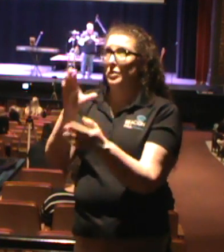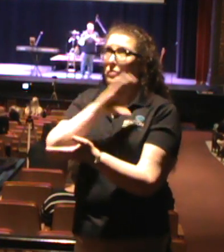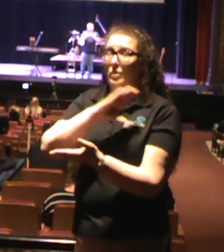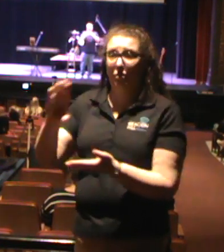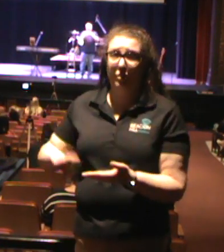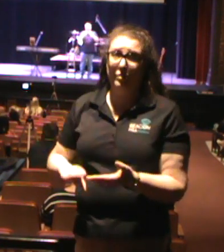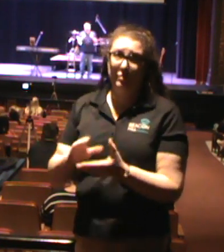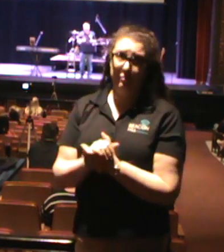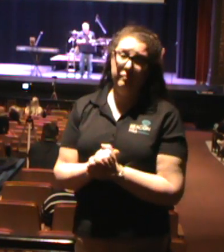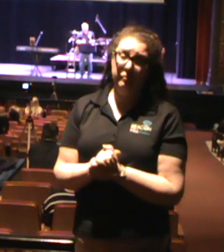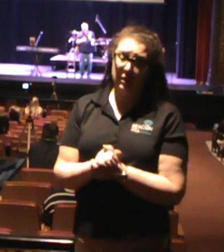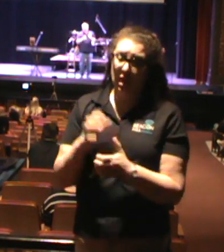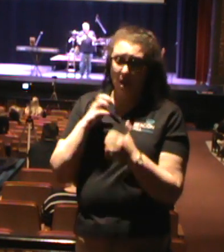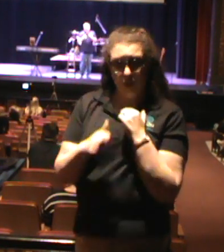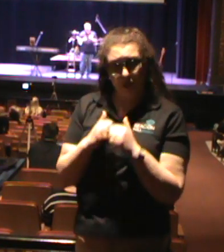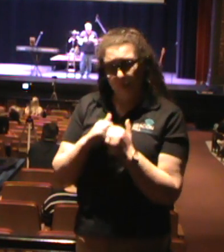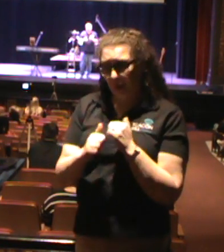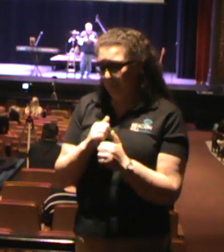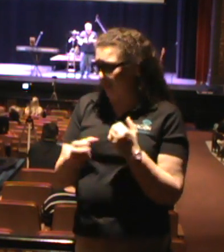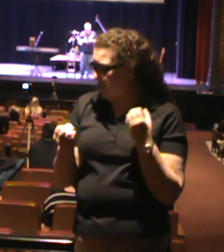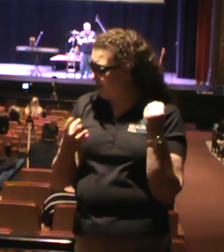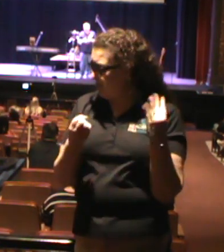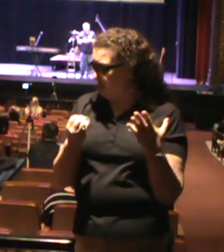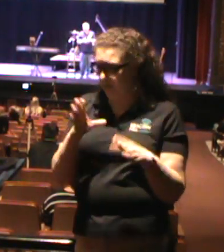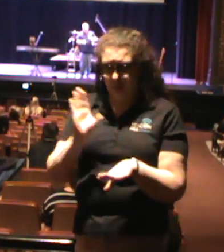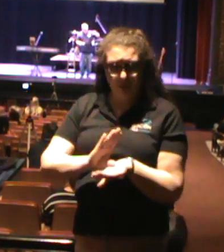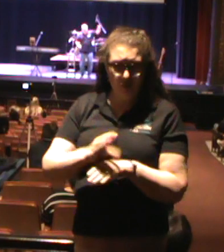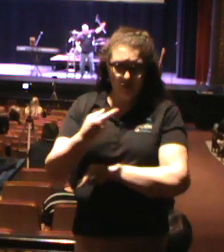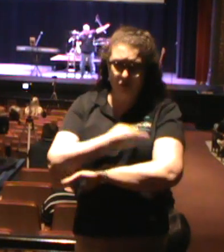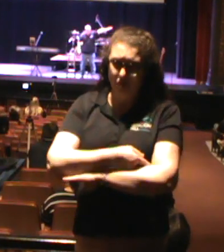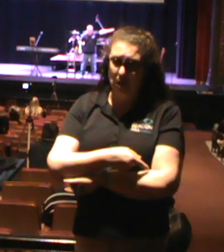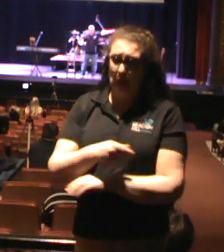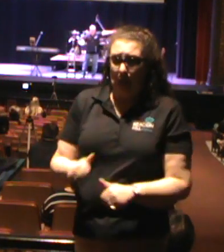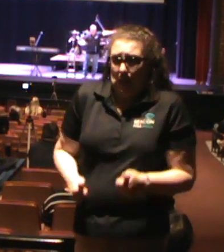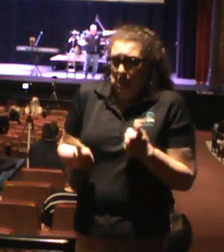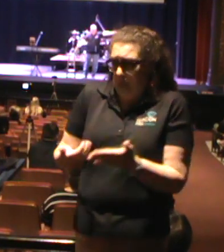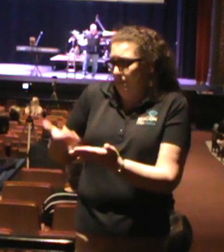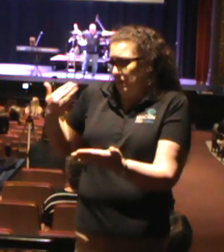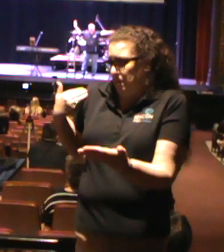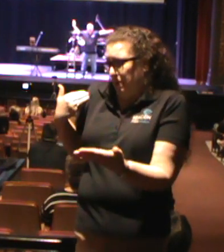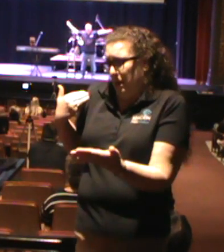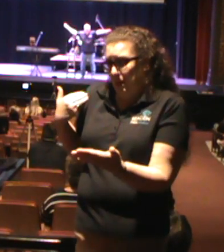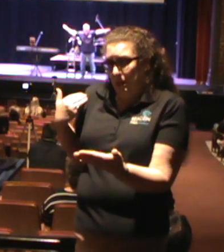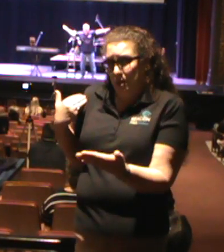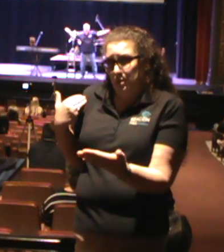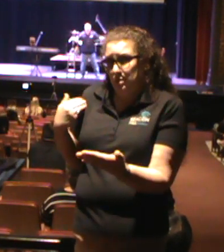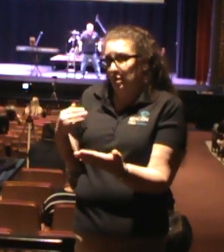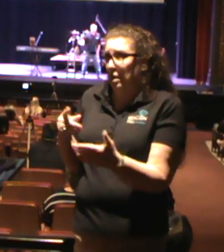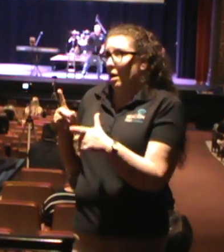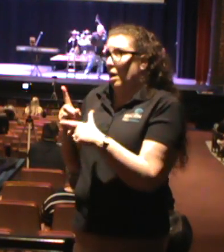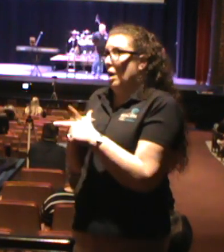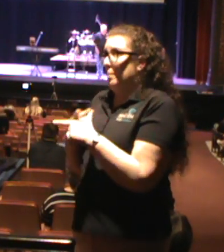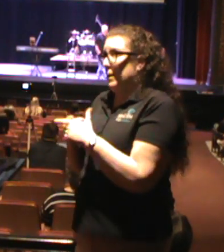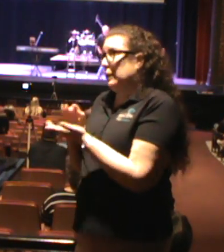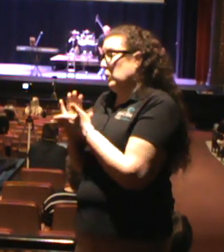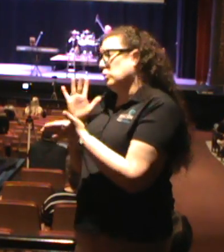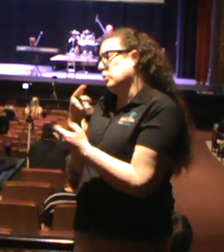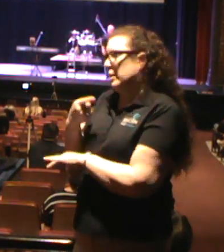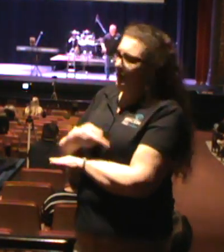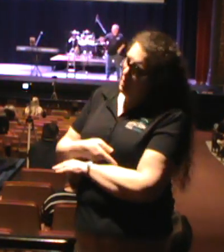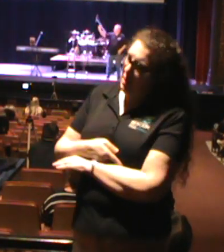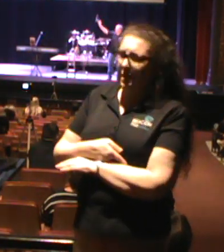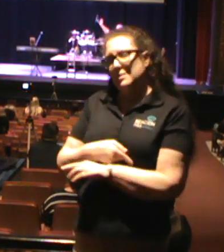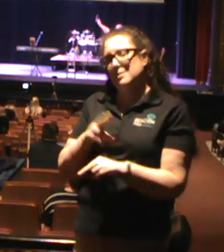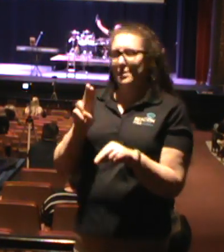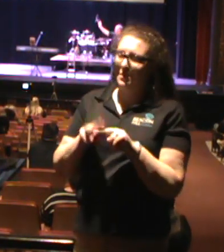See, the problem is too many churches today live in the past about the glory days. They sit around at church